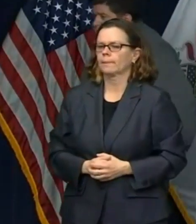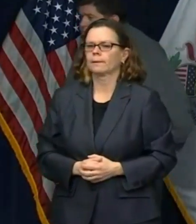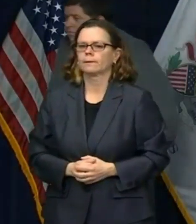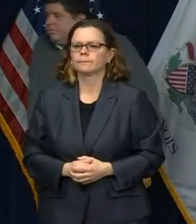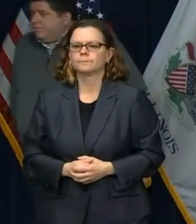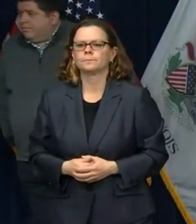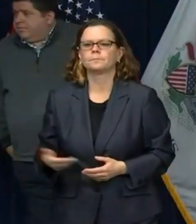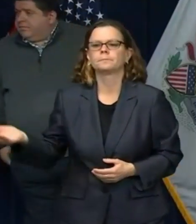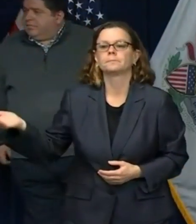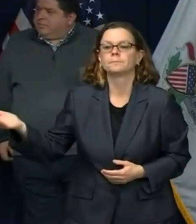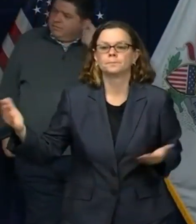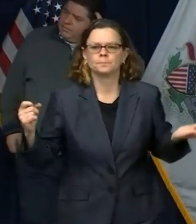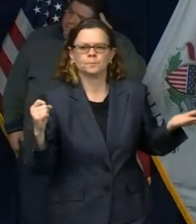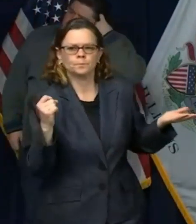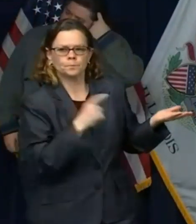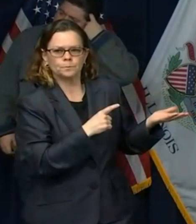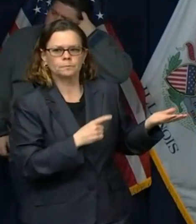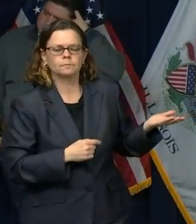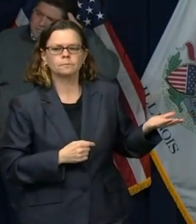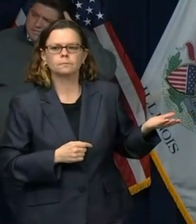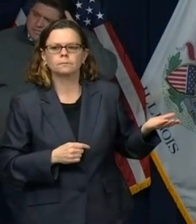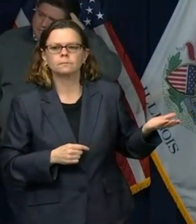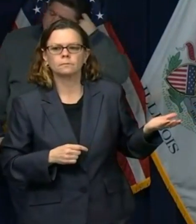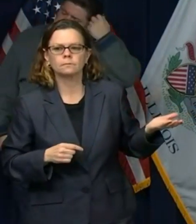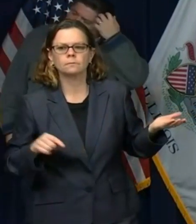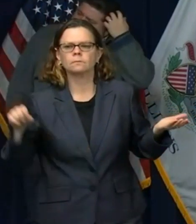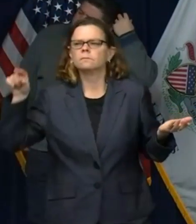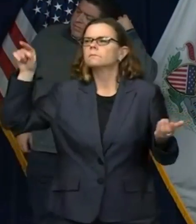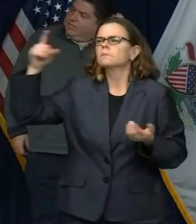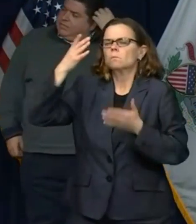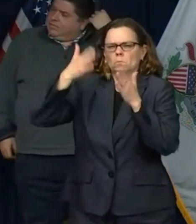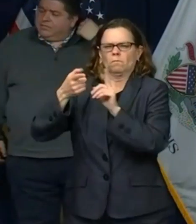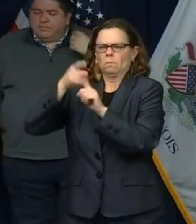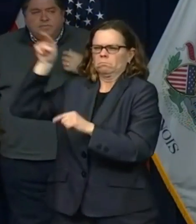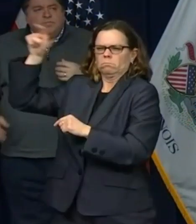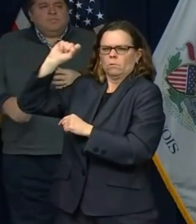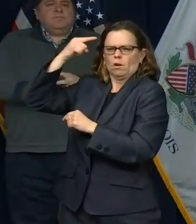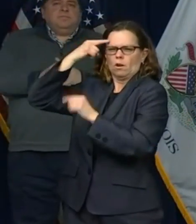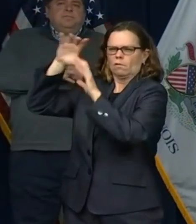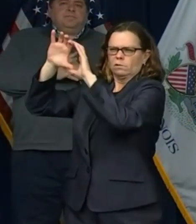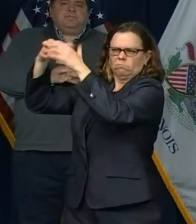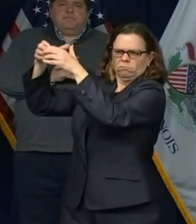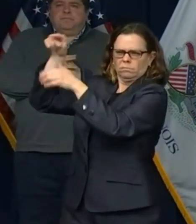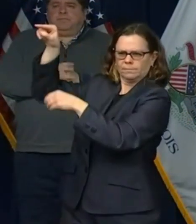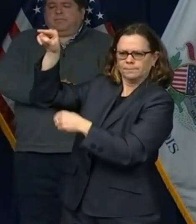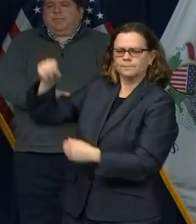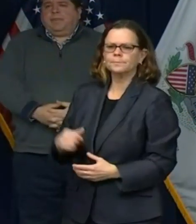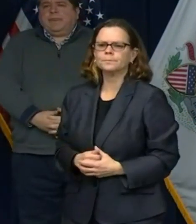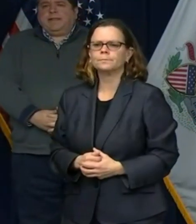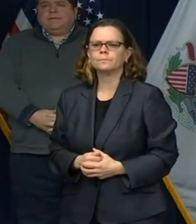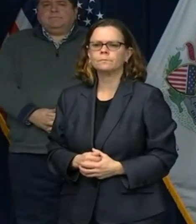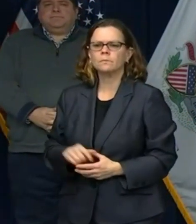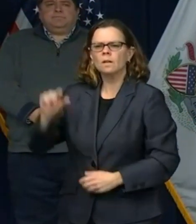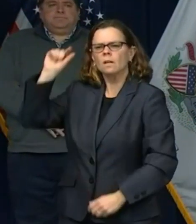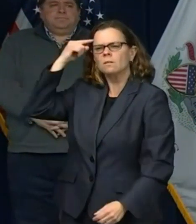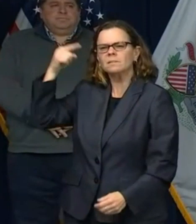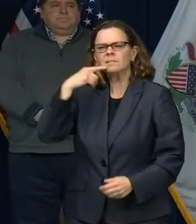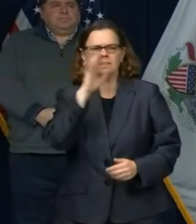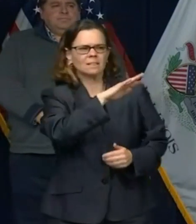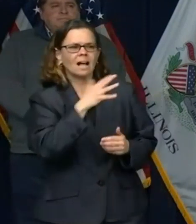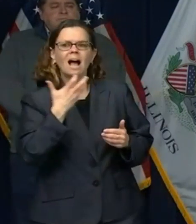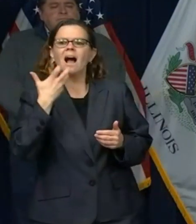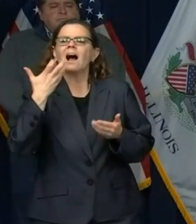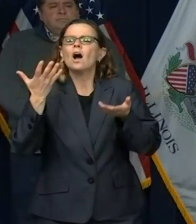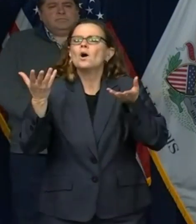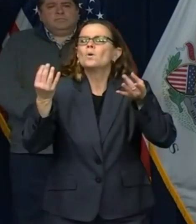sunlight could considerably shorten the virus's half-life. Have you given some thought as to how that could help at congregate settings? Right.